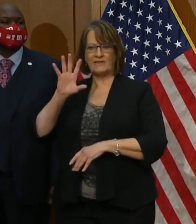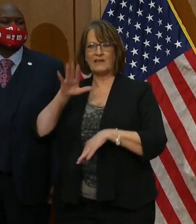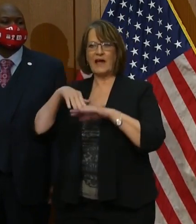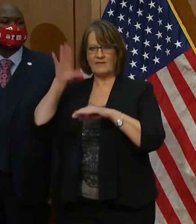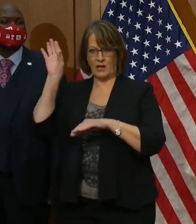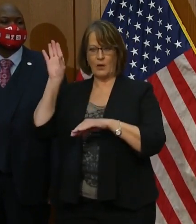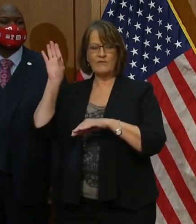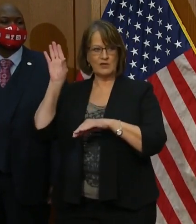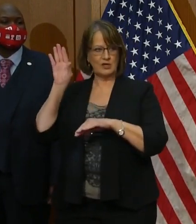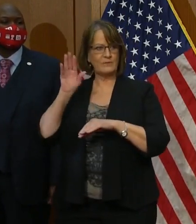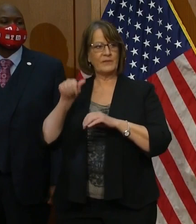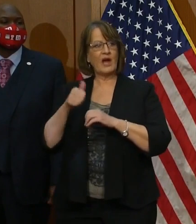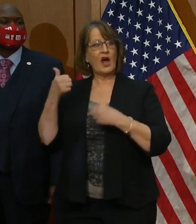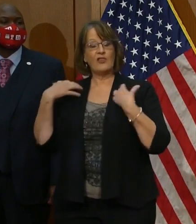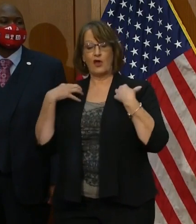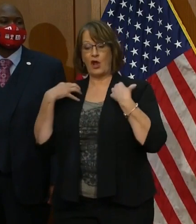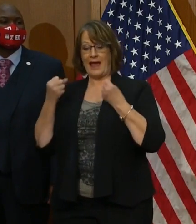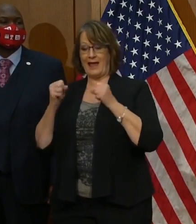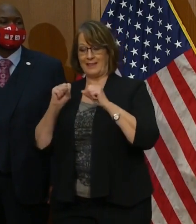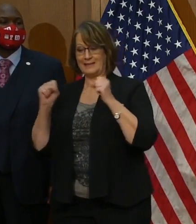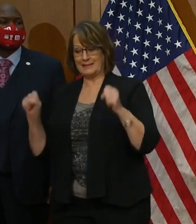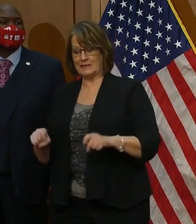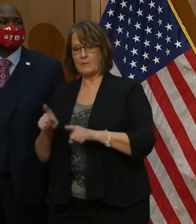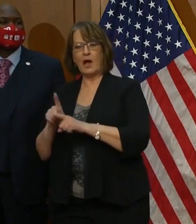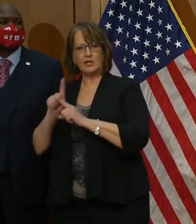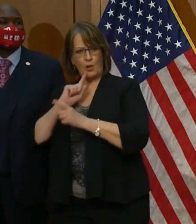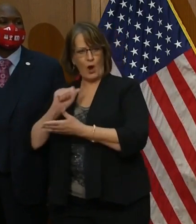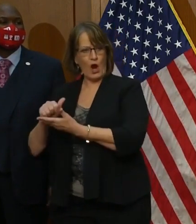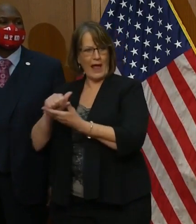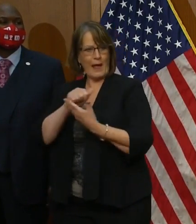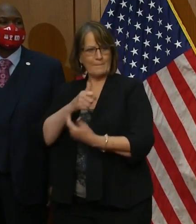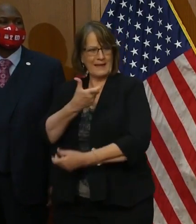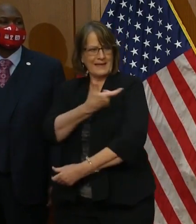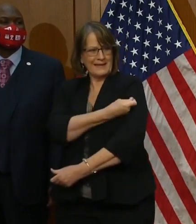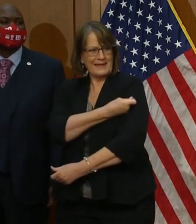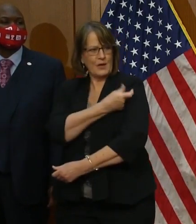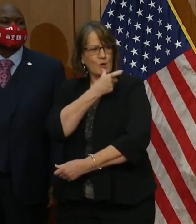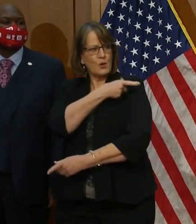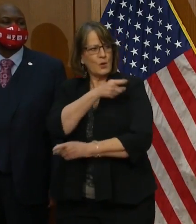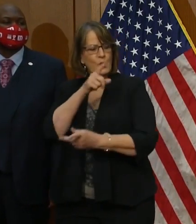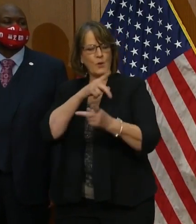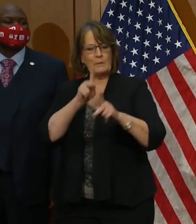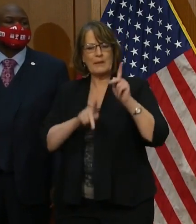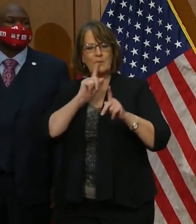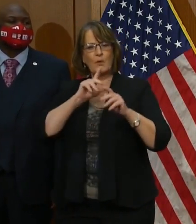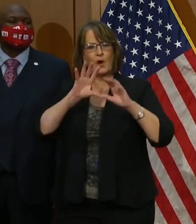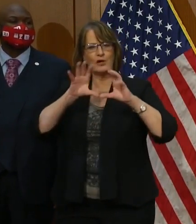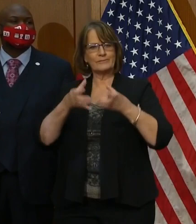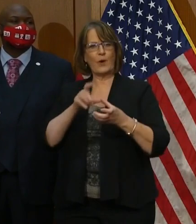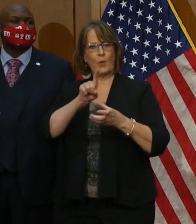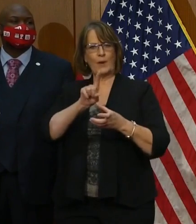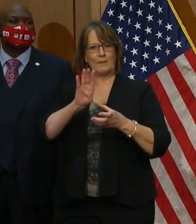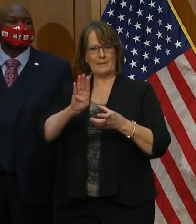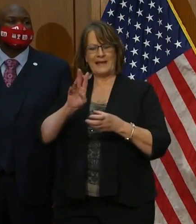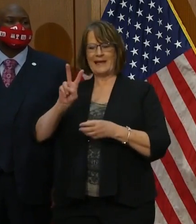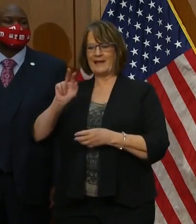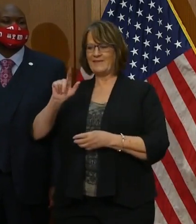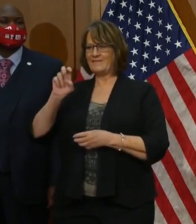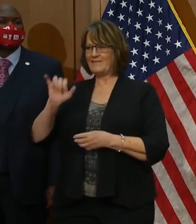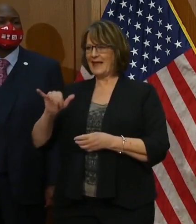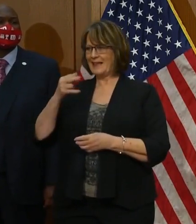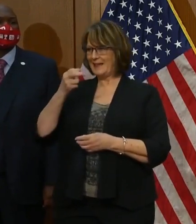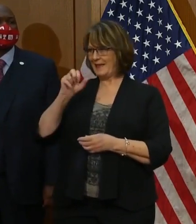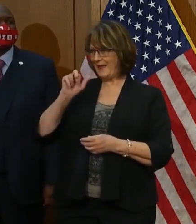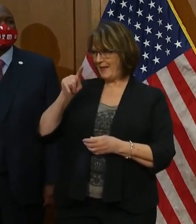Other health systems are also helping vaccinate 1B populations. Valley Health in Shenandoah and Mary